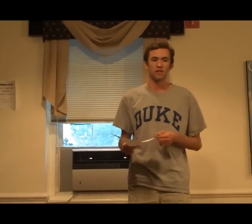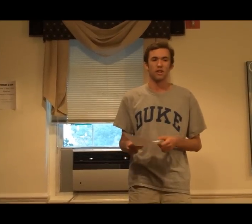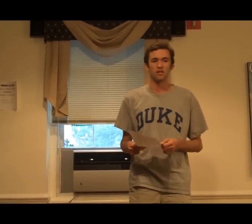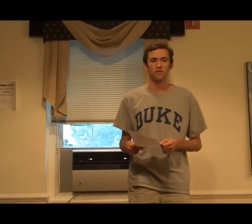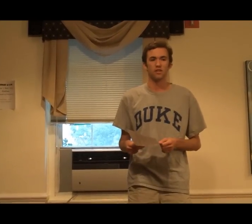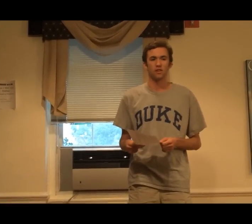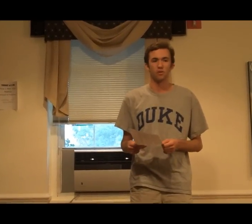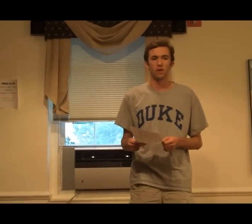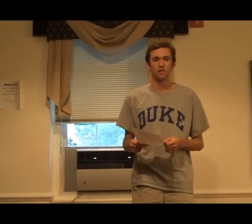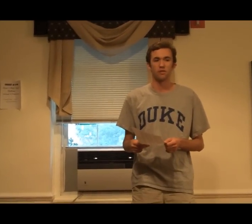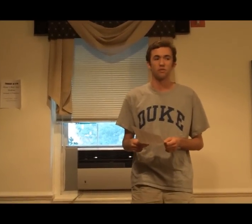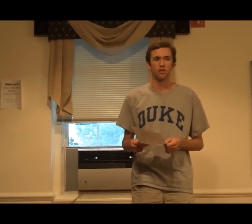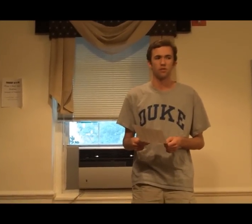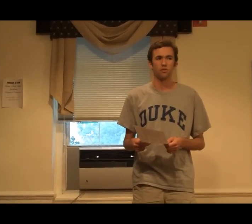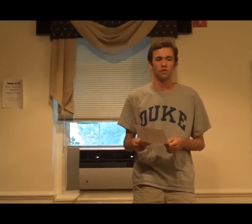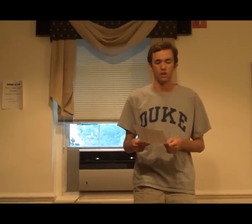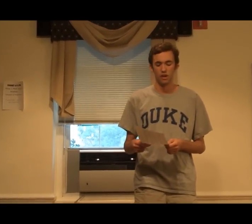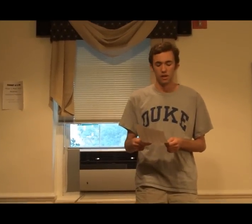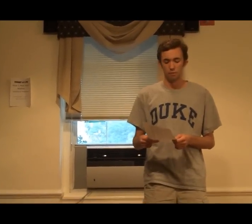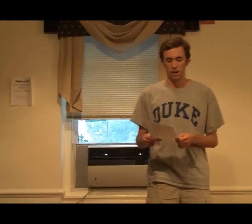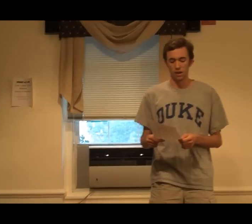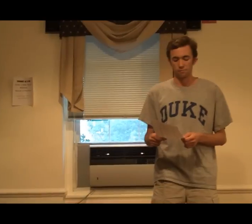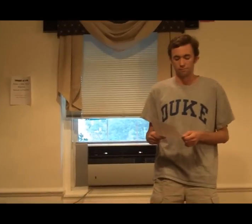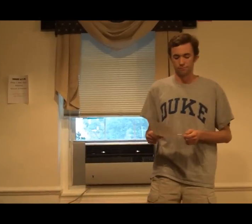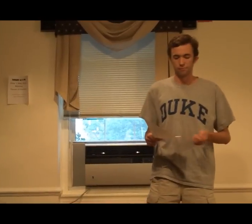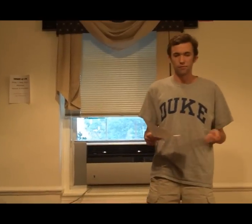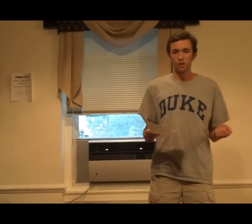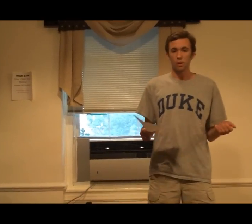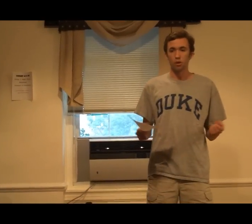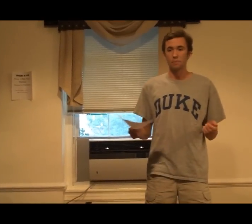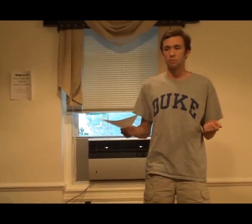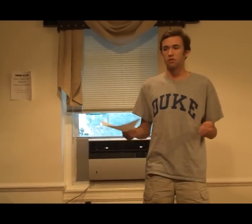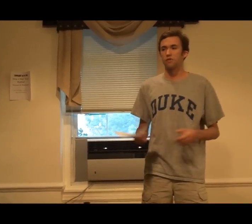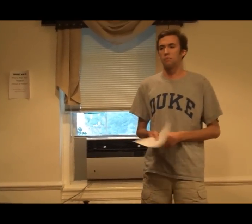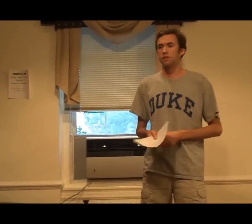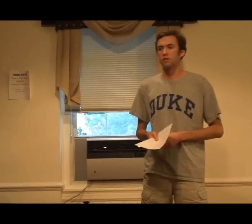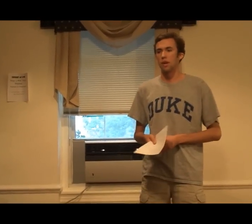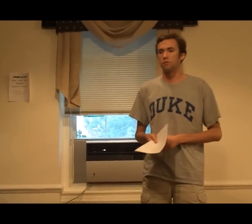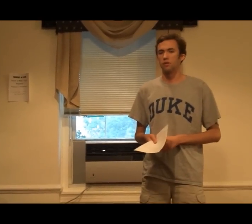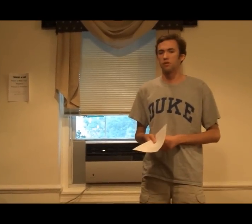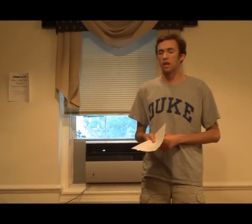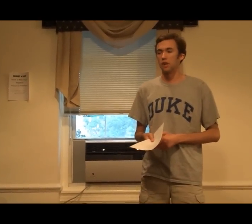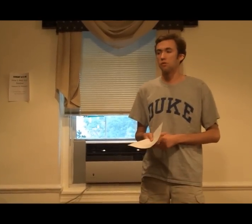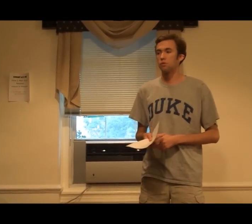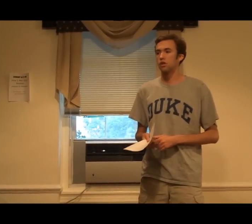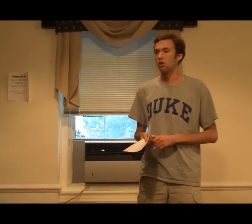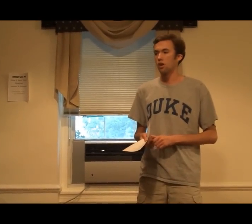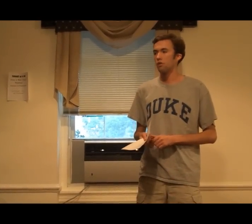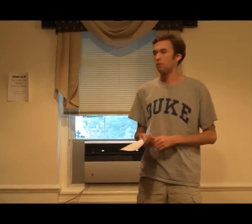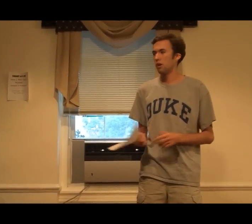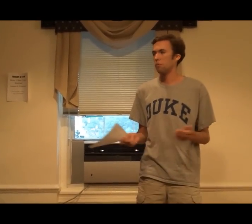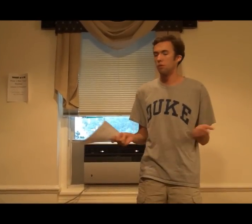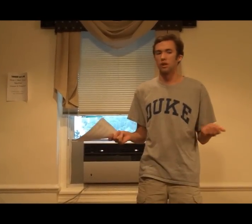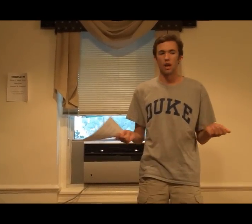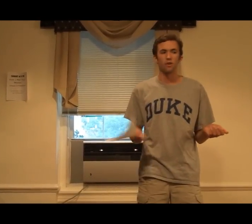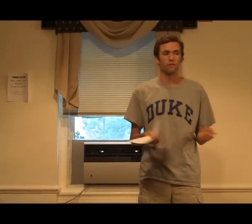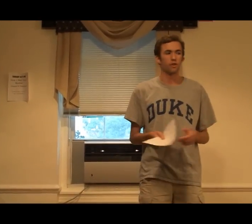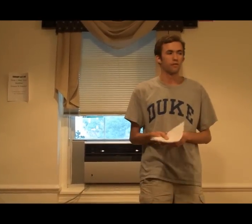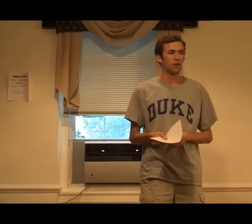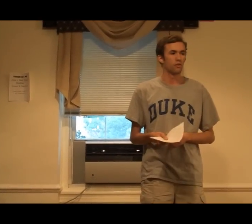the chance to visit her once. It's really cool. But perhaps the most famous able to learn sign language was Coco. Probably a lot of you have heard of Coco.